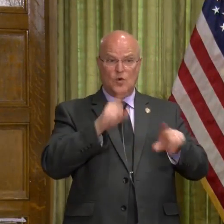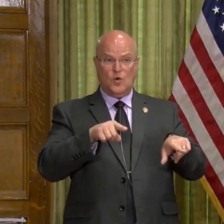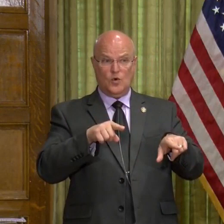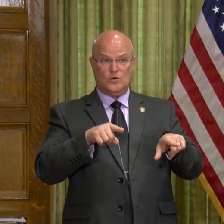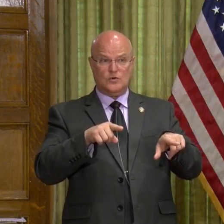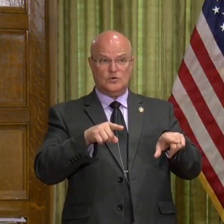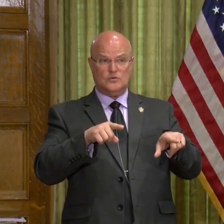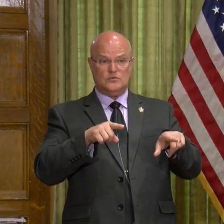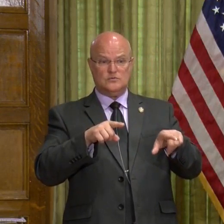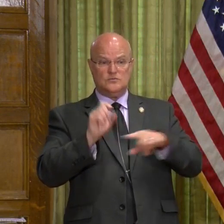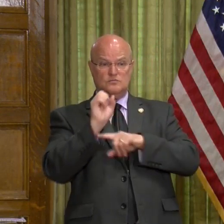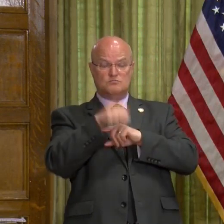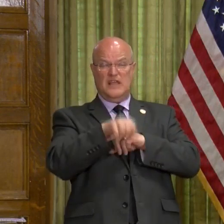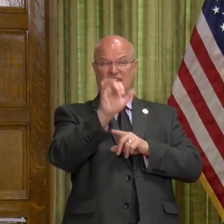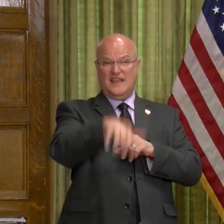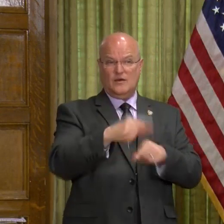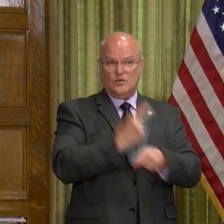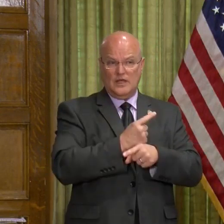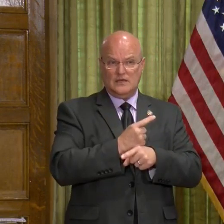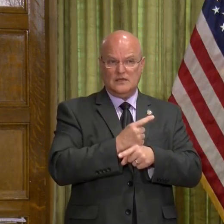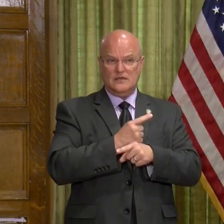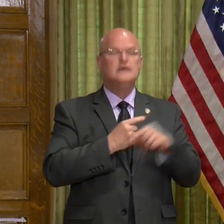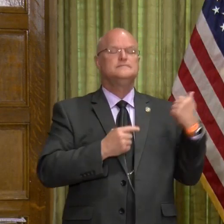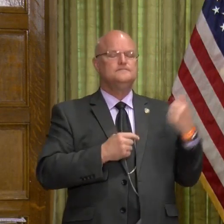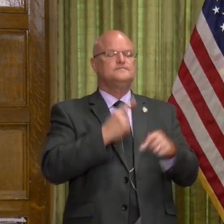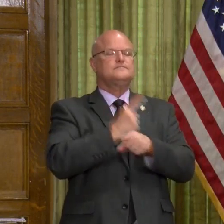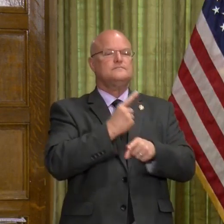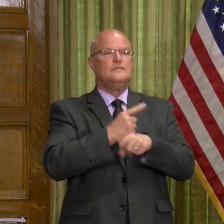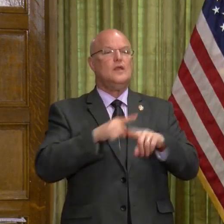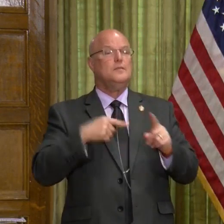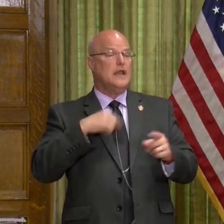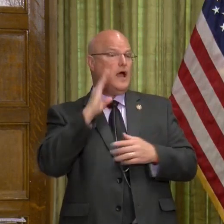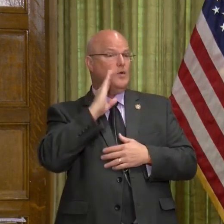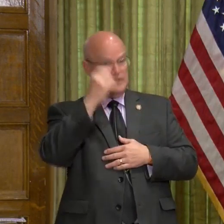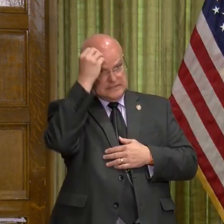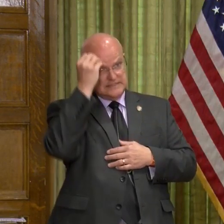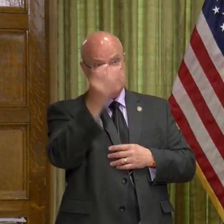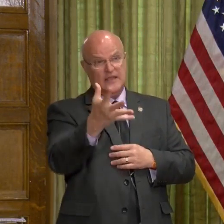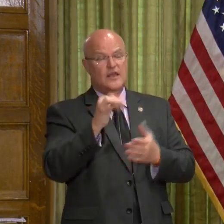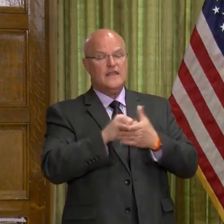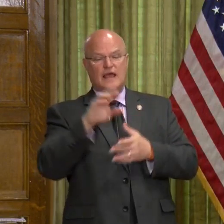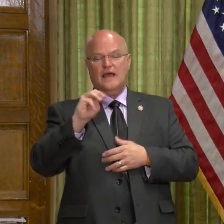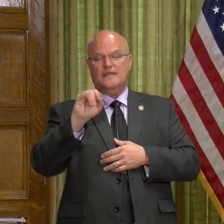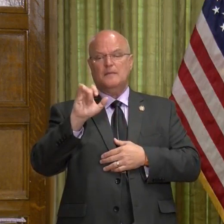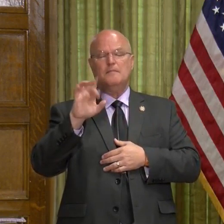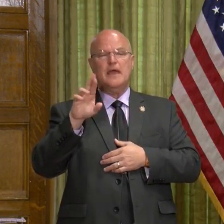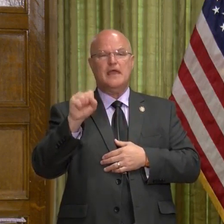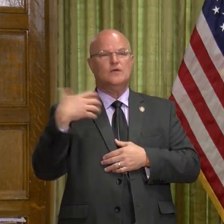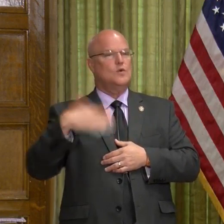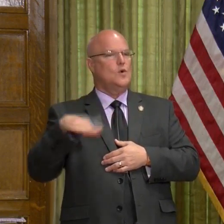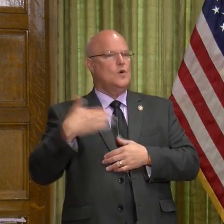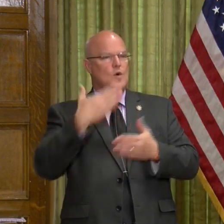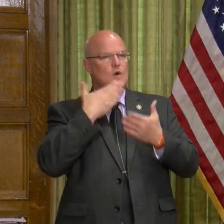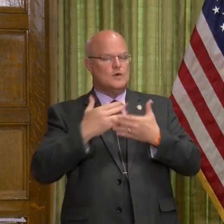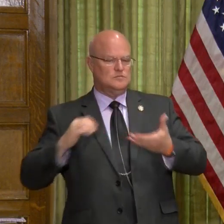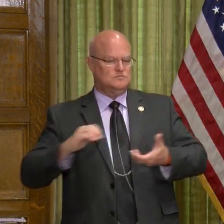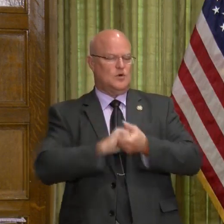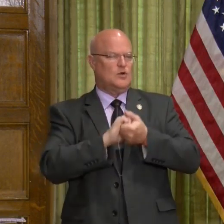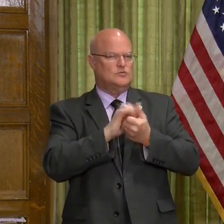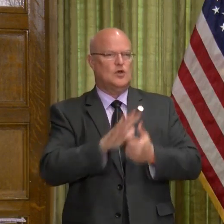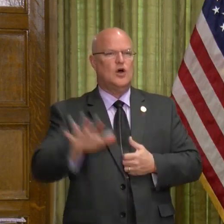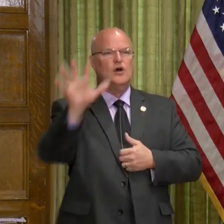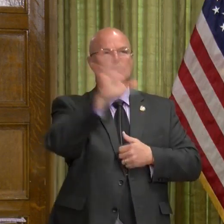oversee that, correct? That's correct, but I will tell you that the mayors have been very good partners in this.